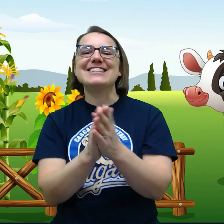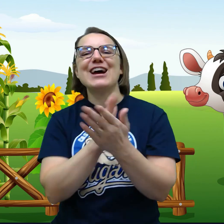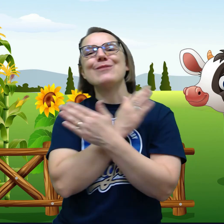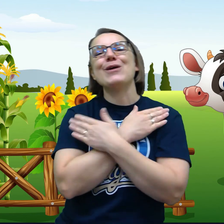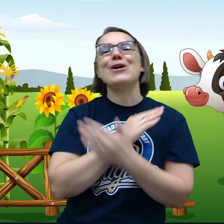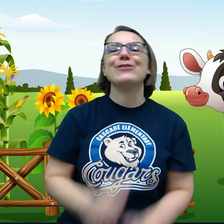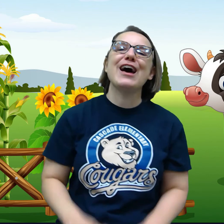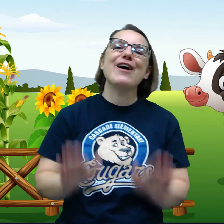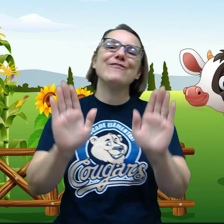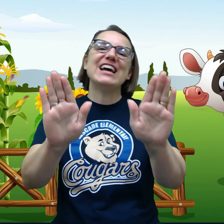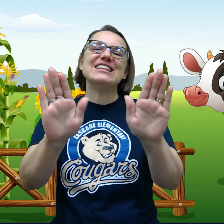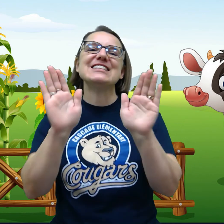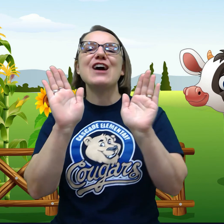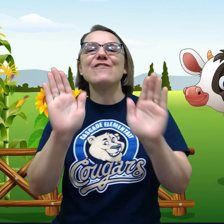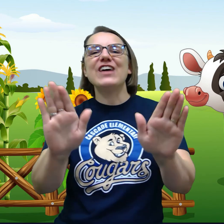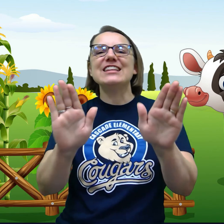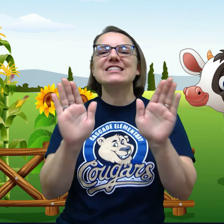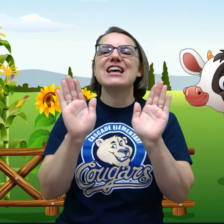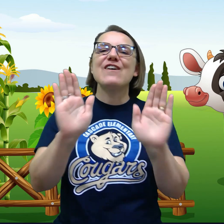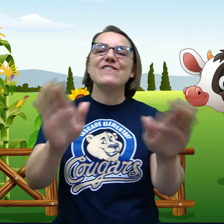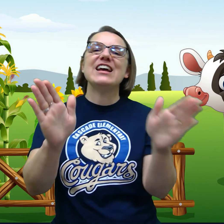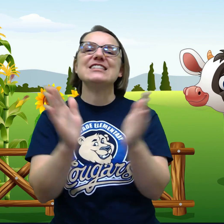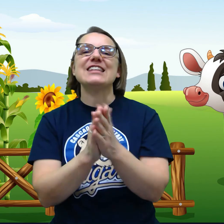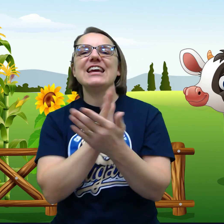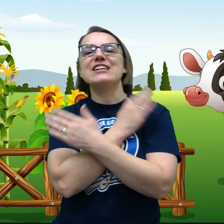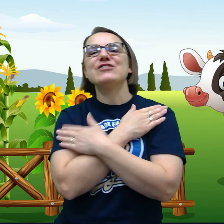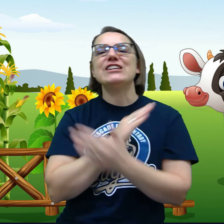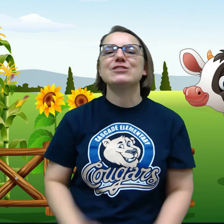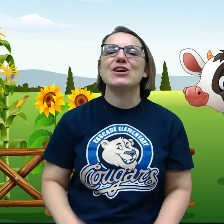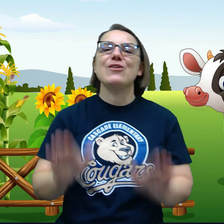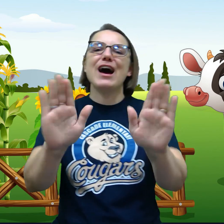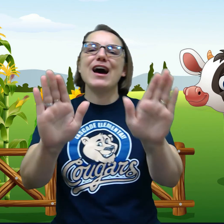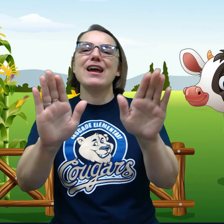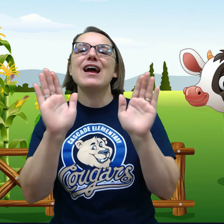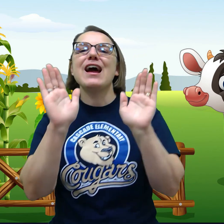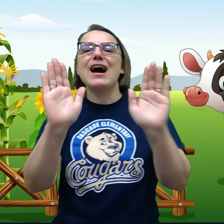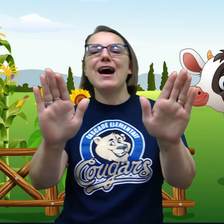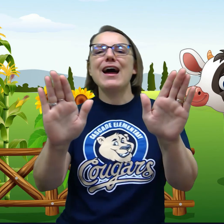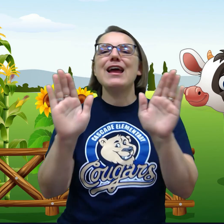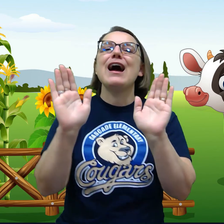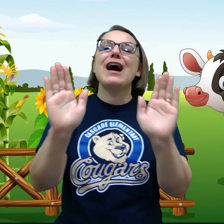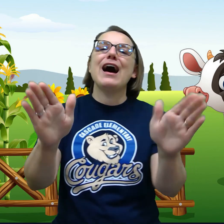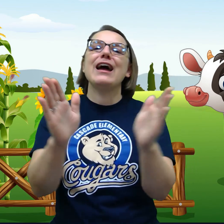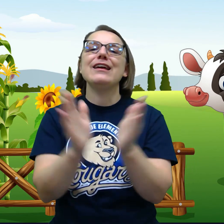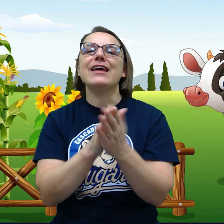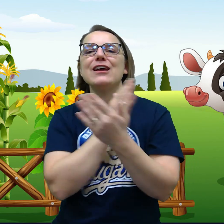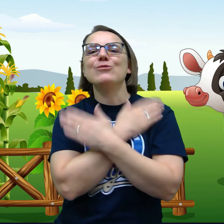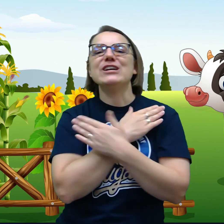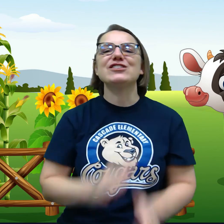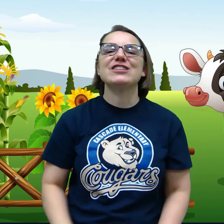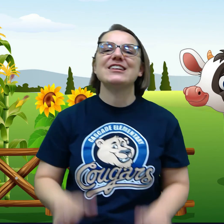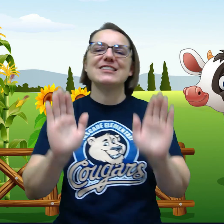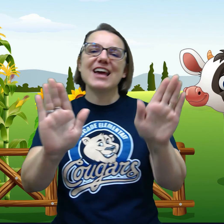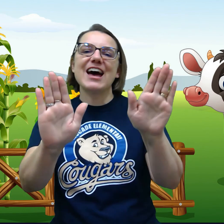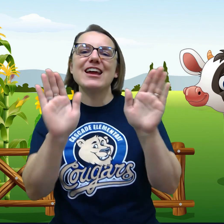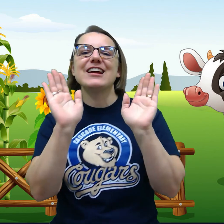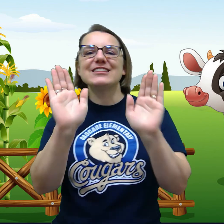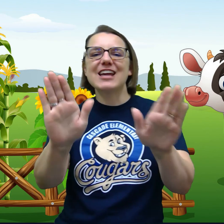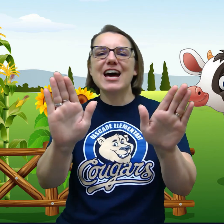cows jump over the fence, fence, fence. They jumped so high, high, high. They reached the sky, sky,